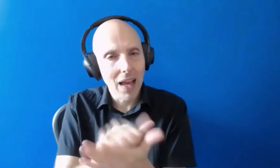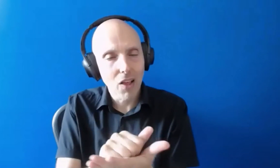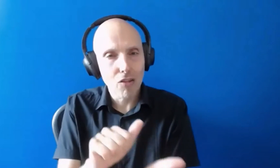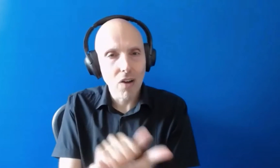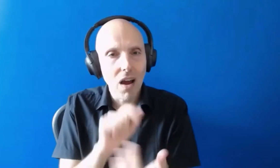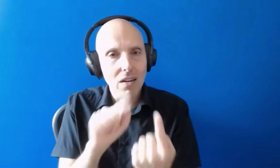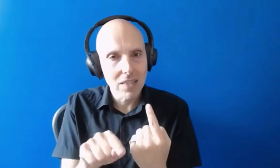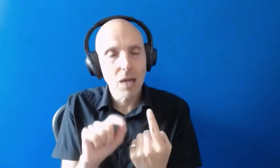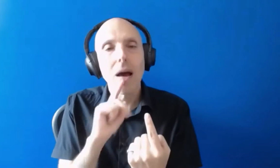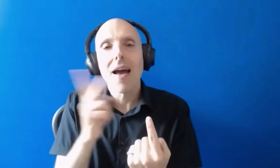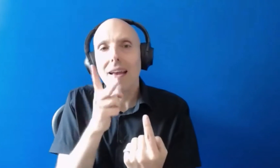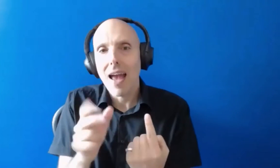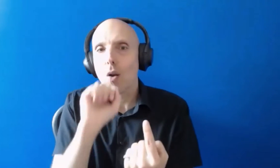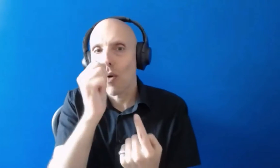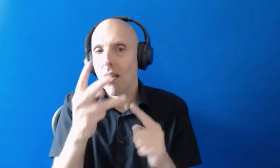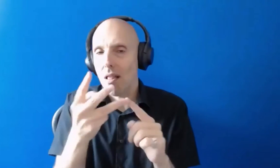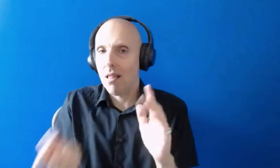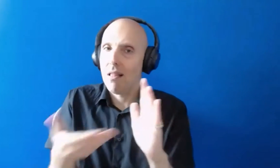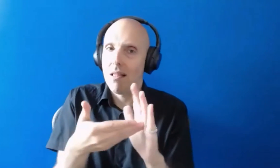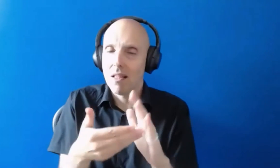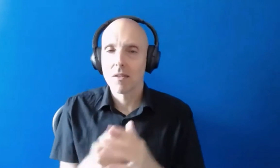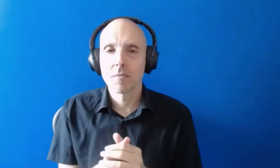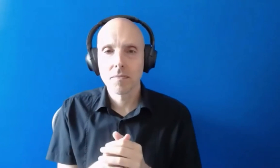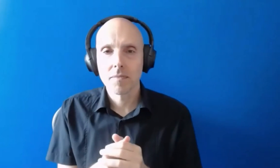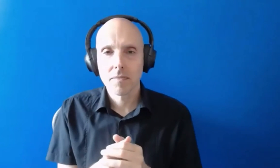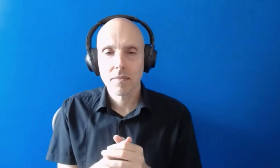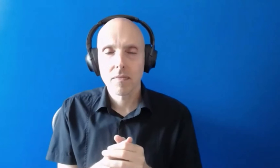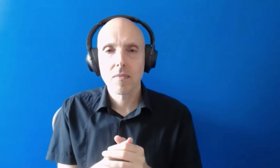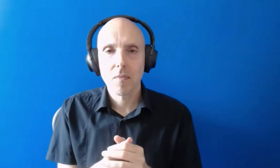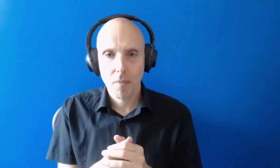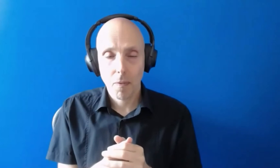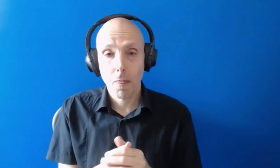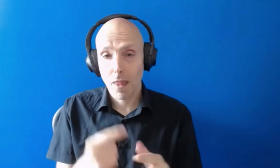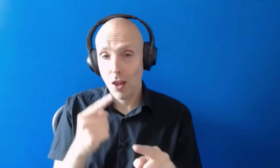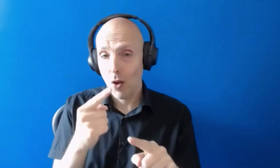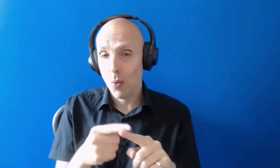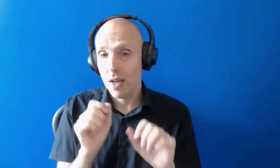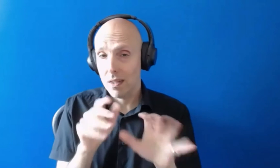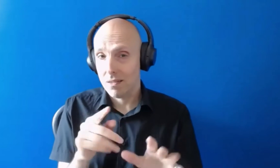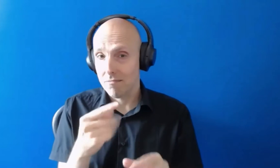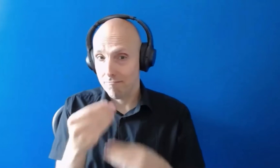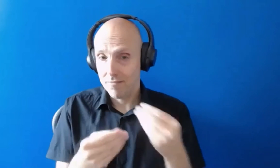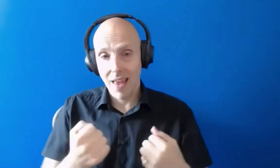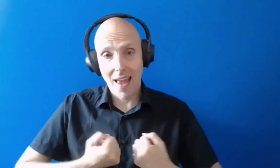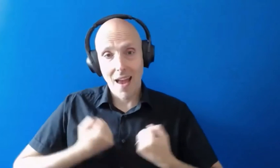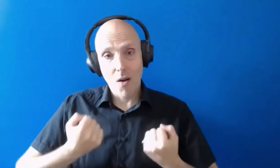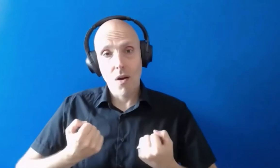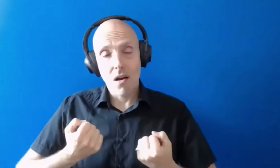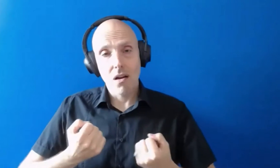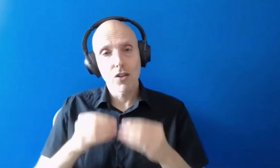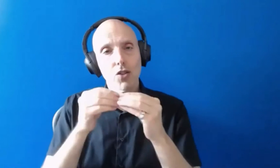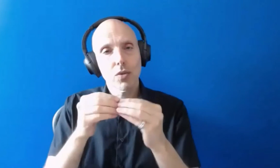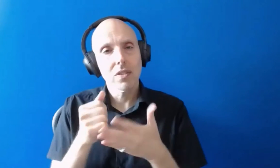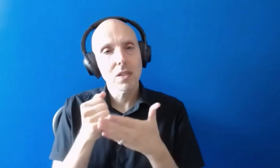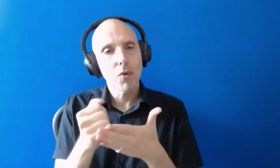we will again share that with you um just to do a quick plug for our student support service um please do